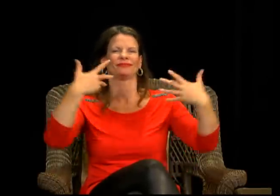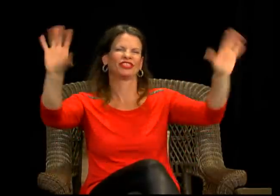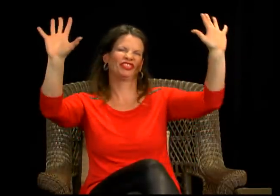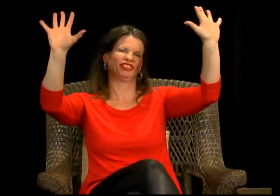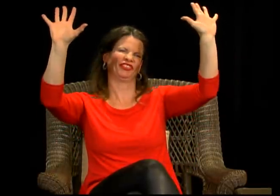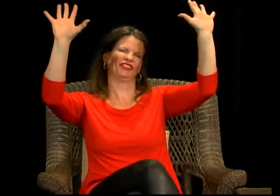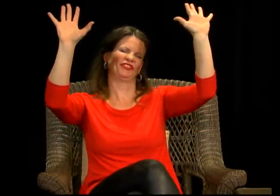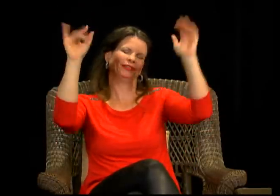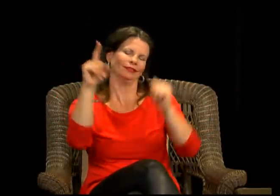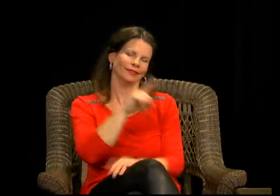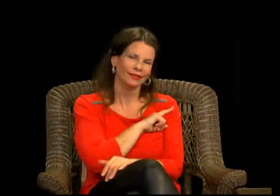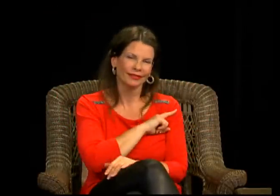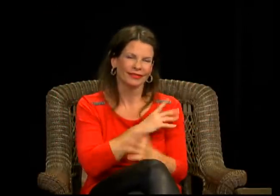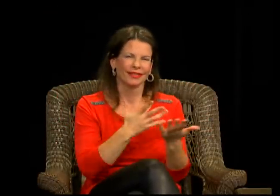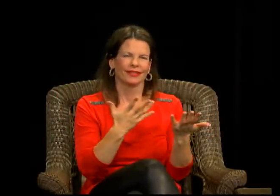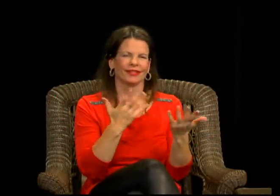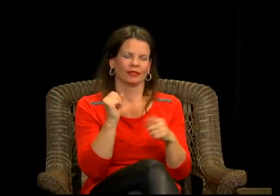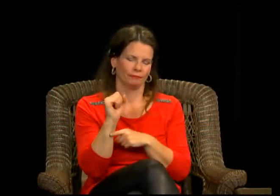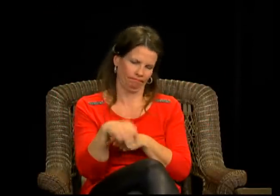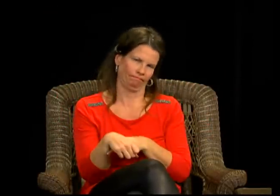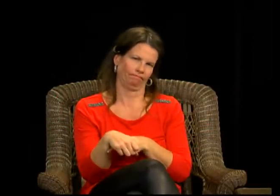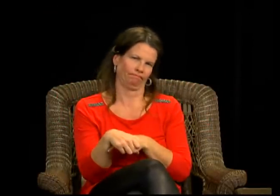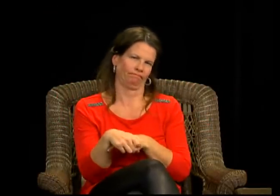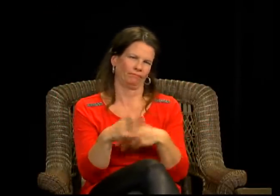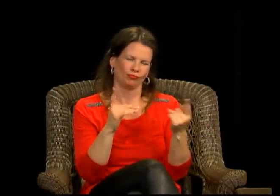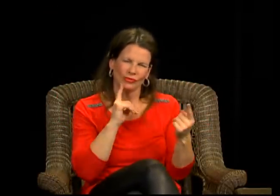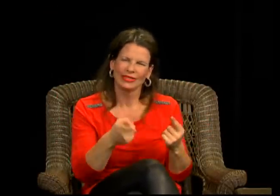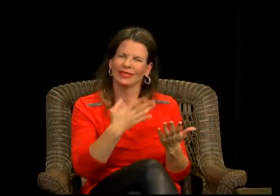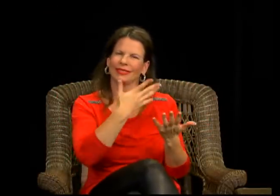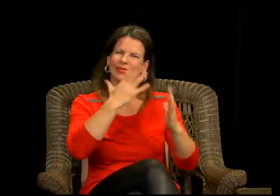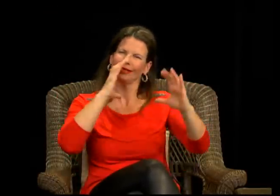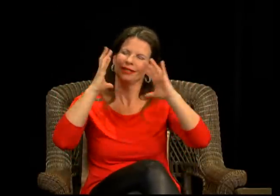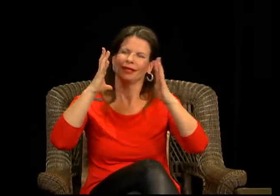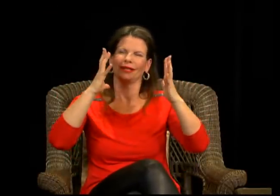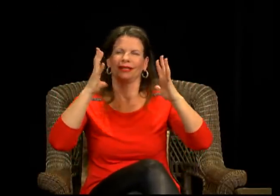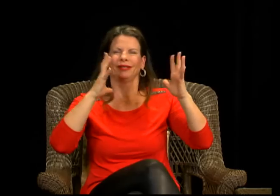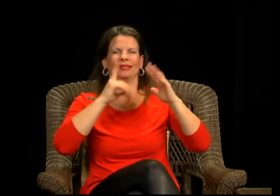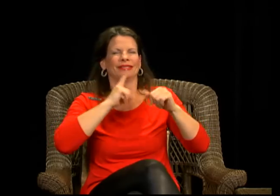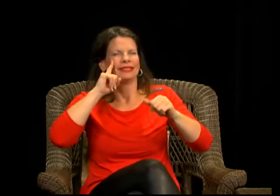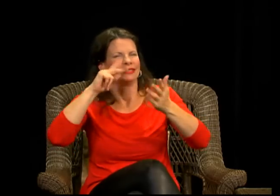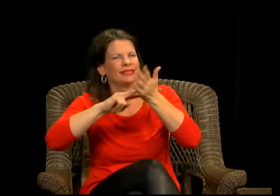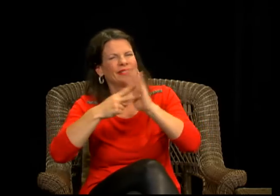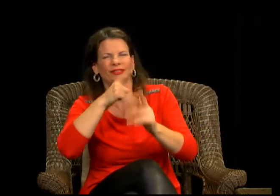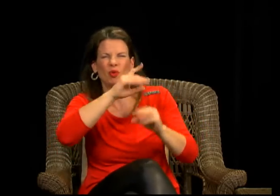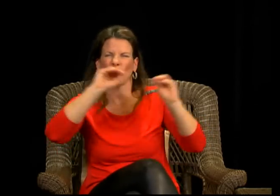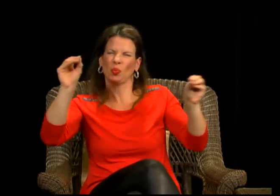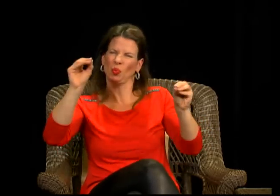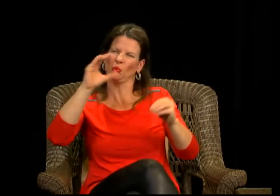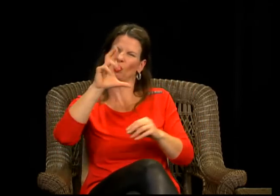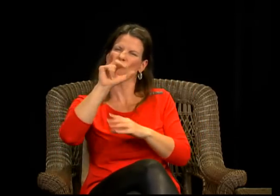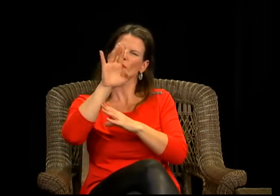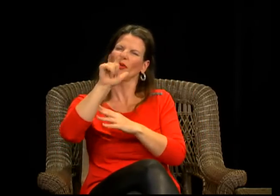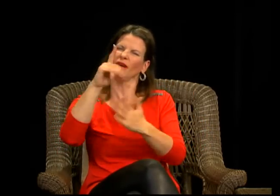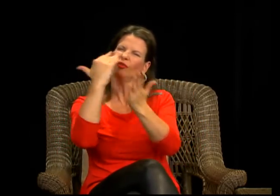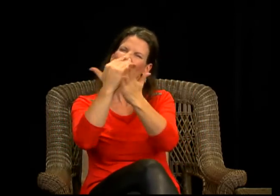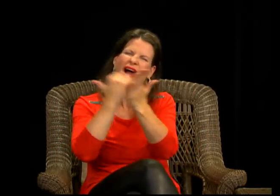So, um, the prosecutor said that, you know, he was frustrated and impatient and, um,